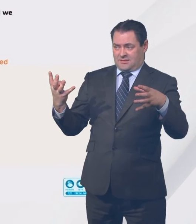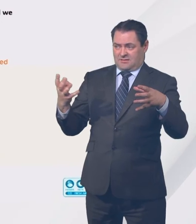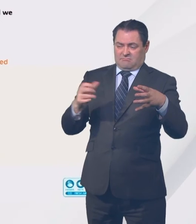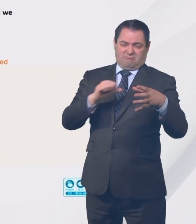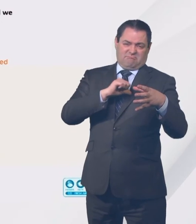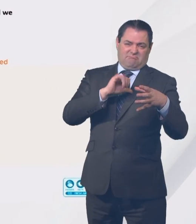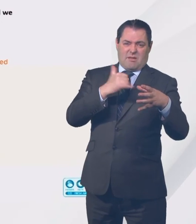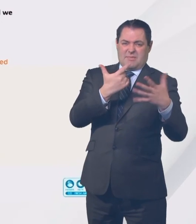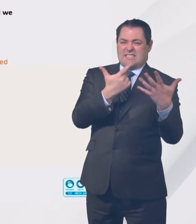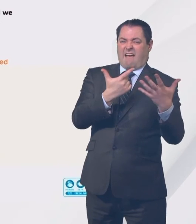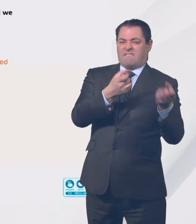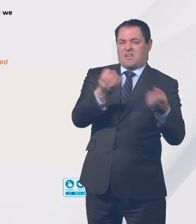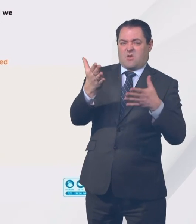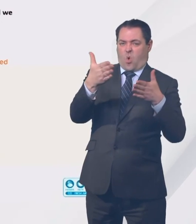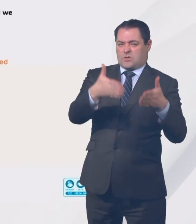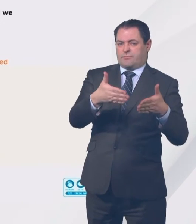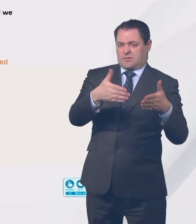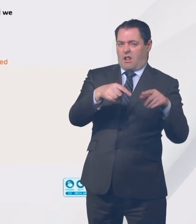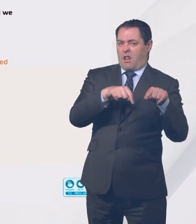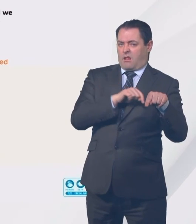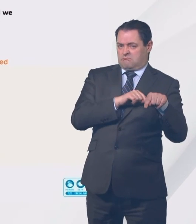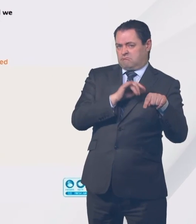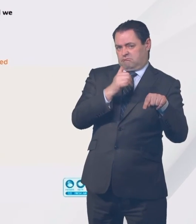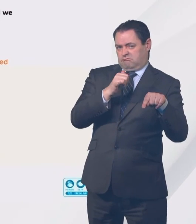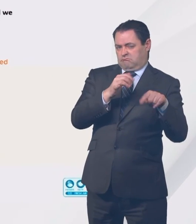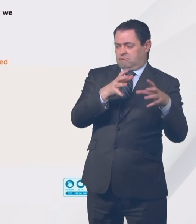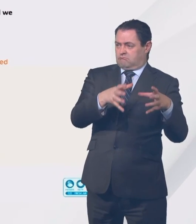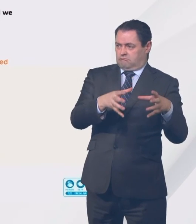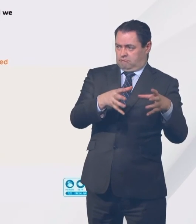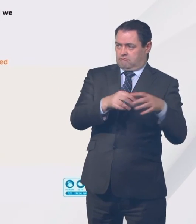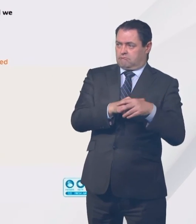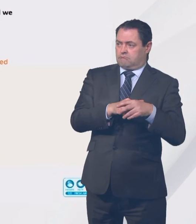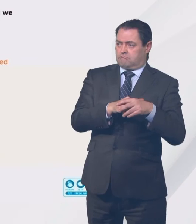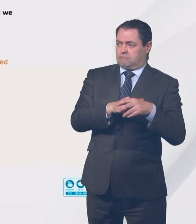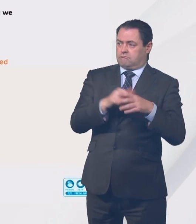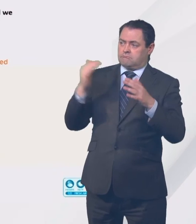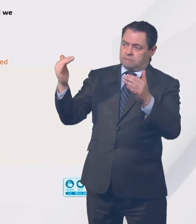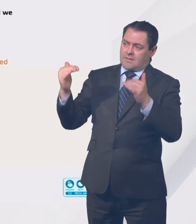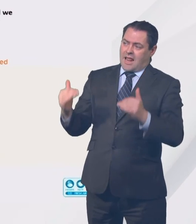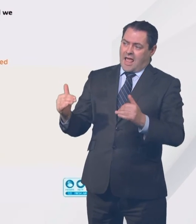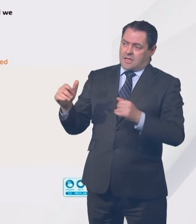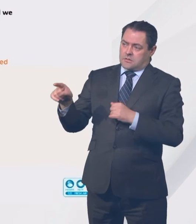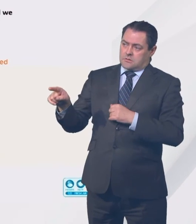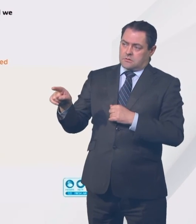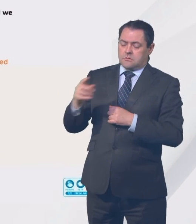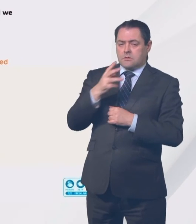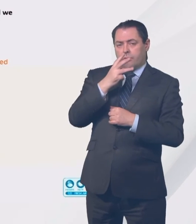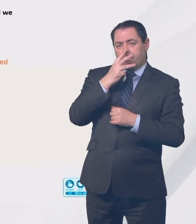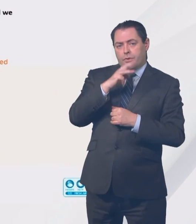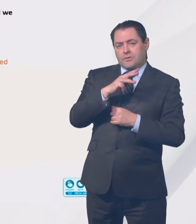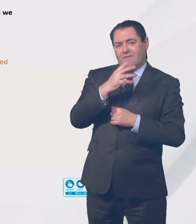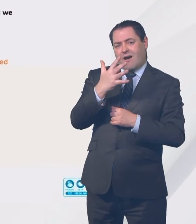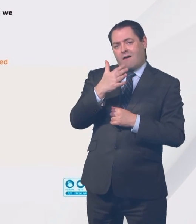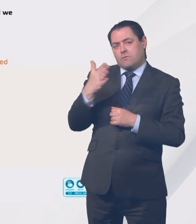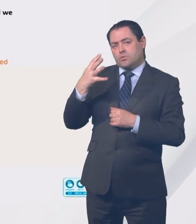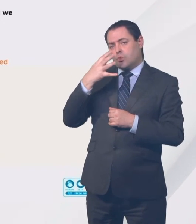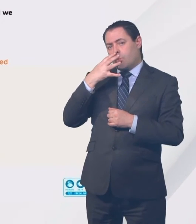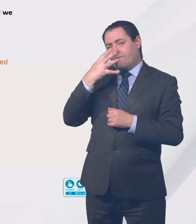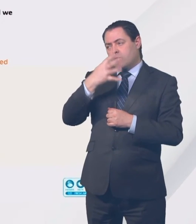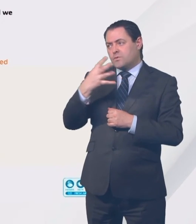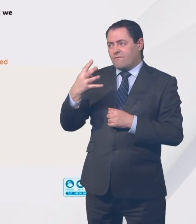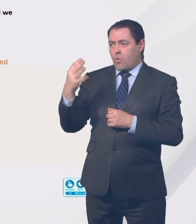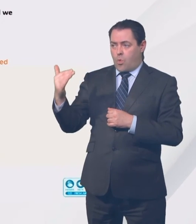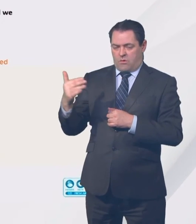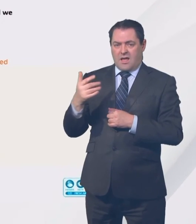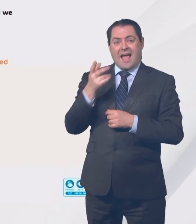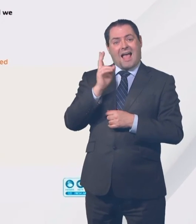people you'd expect to be hospitalised. If you go to the next age group, 35 to 44, so you took 100